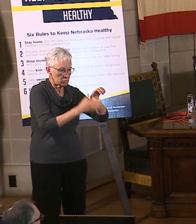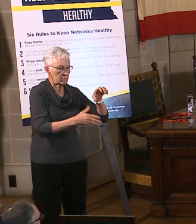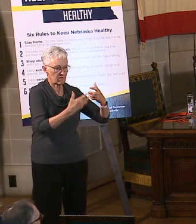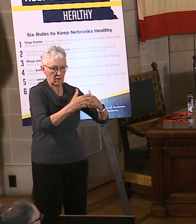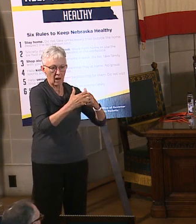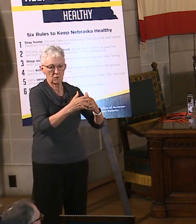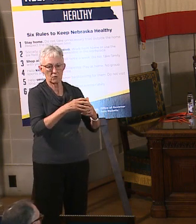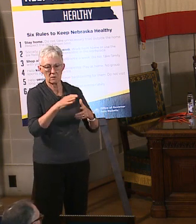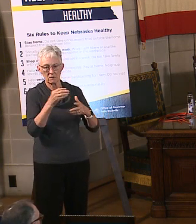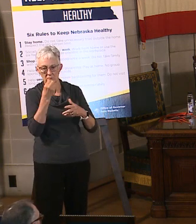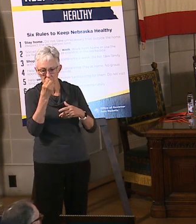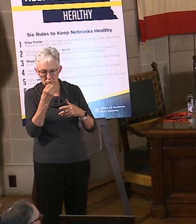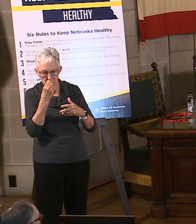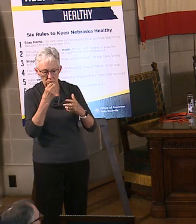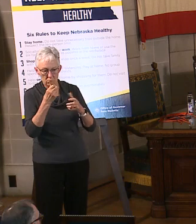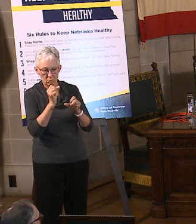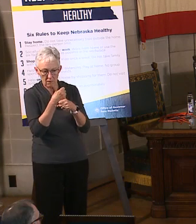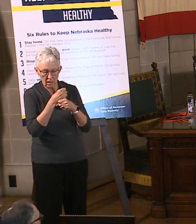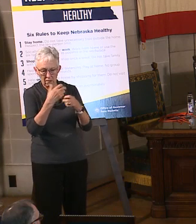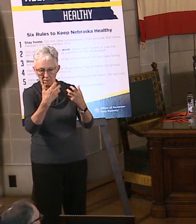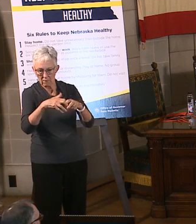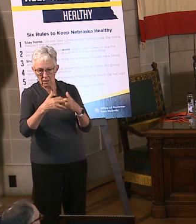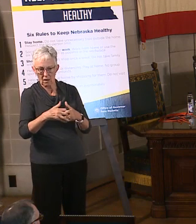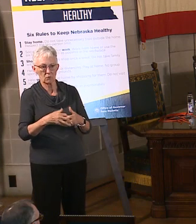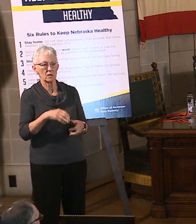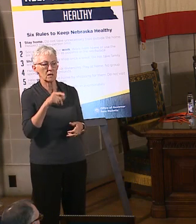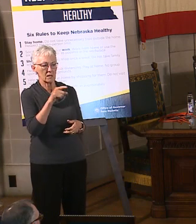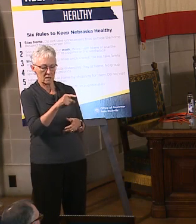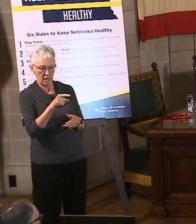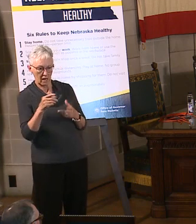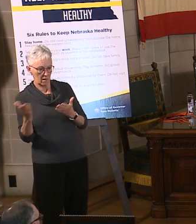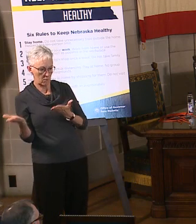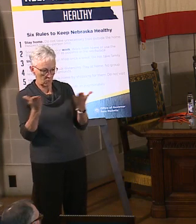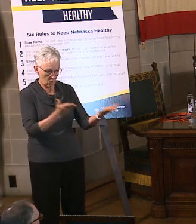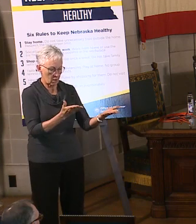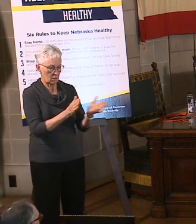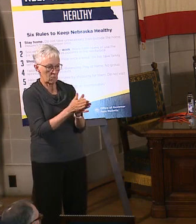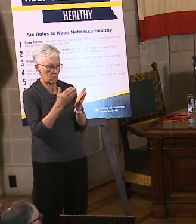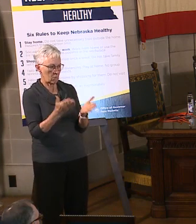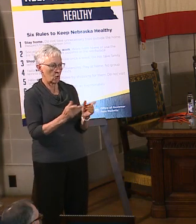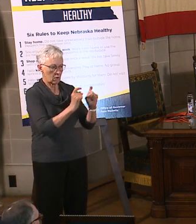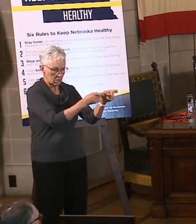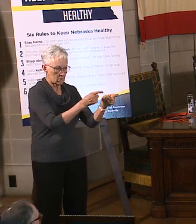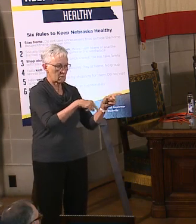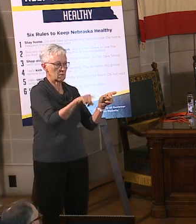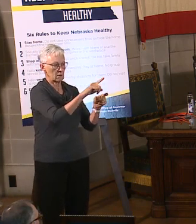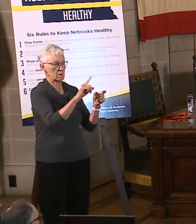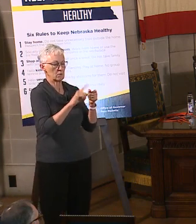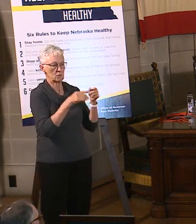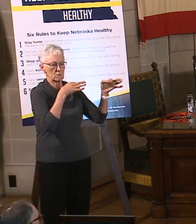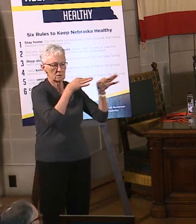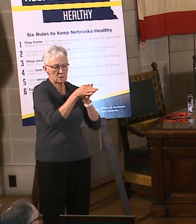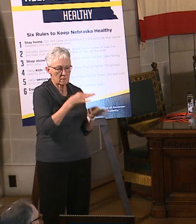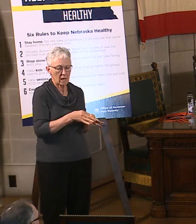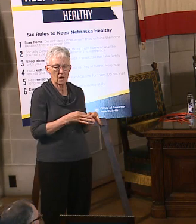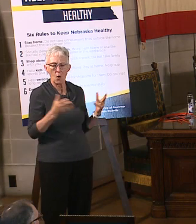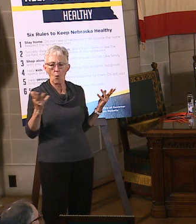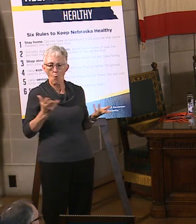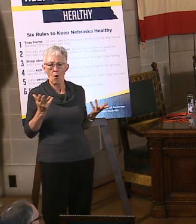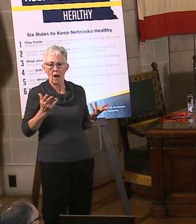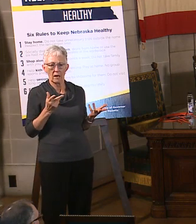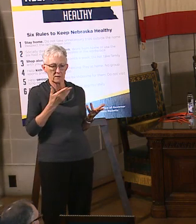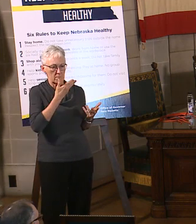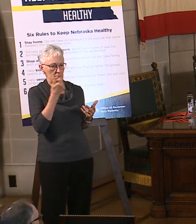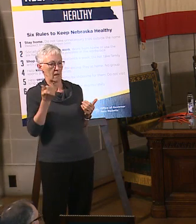published through UNMC's Global Health Center, Center for Global Health Security, to be able to create those best